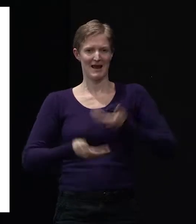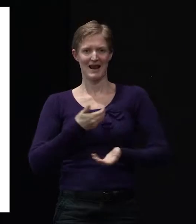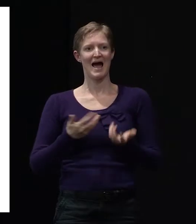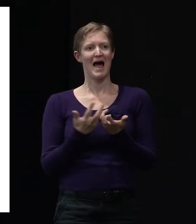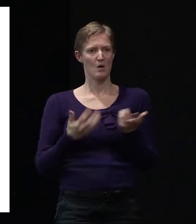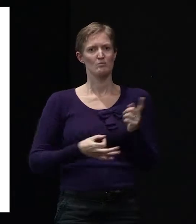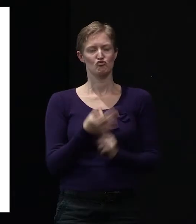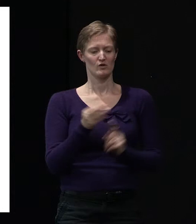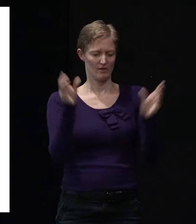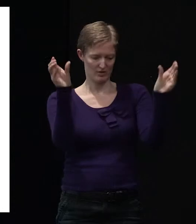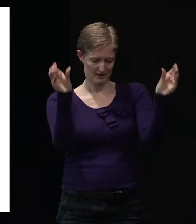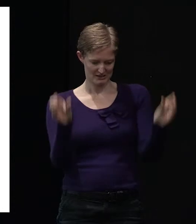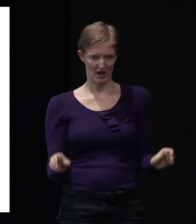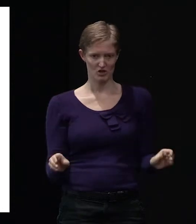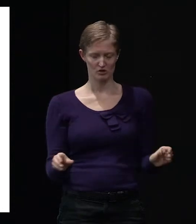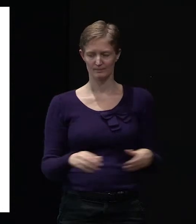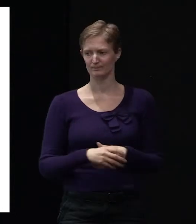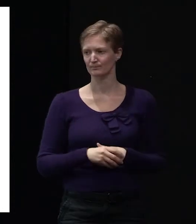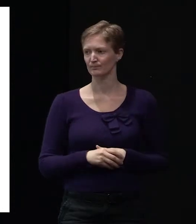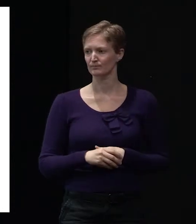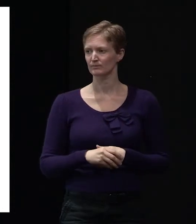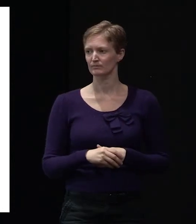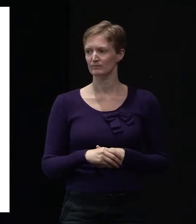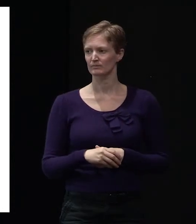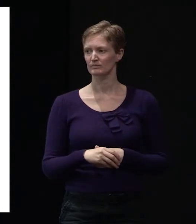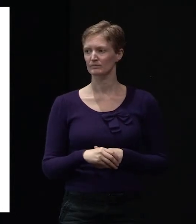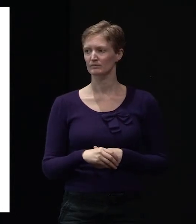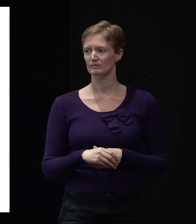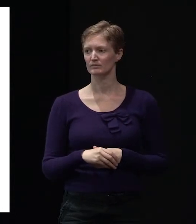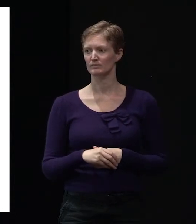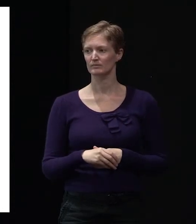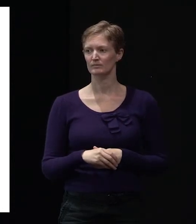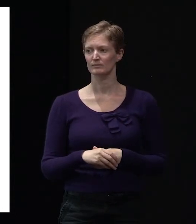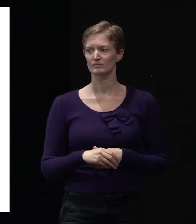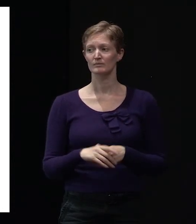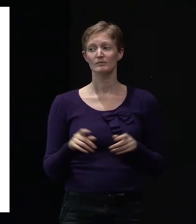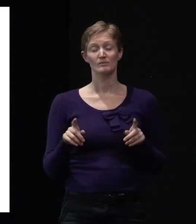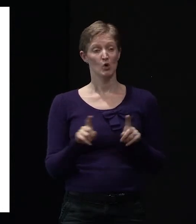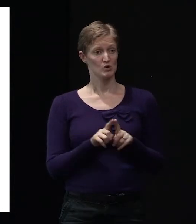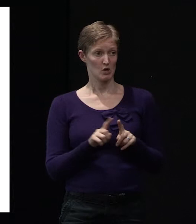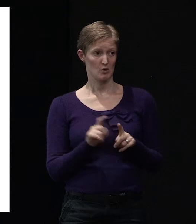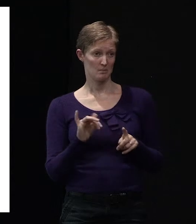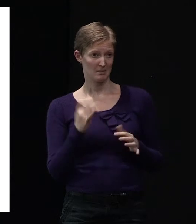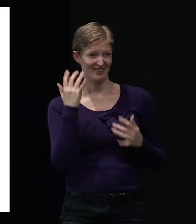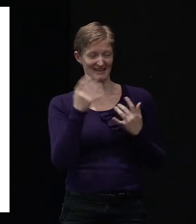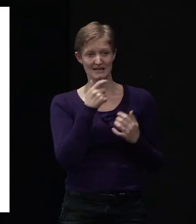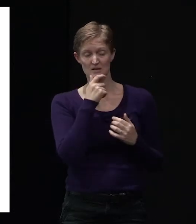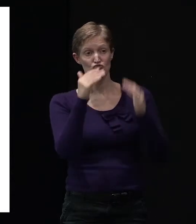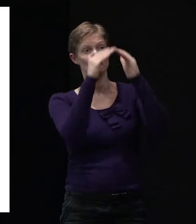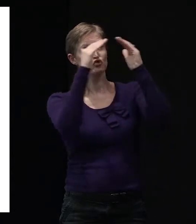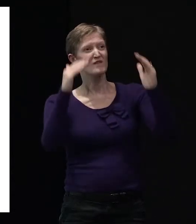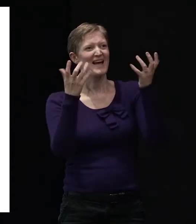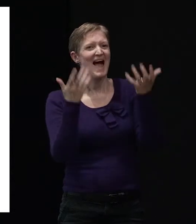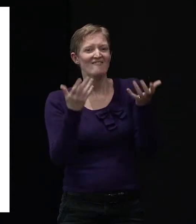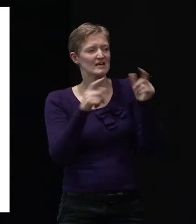The other thing about improving performance during repairs is to consider replacing a heavy tile roof,